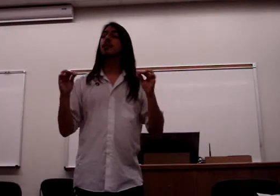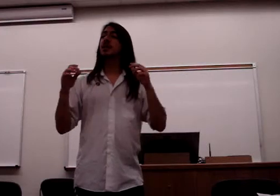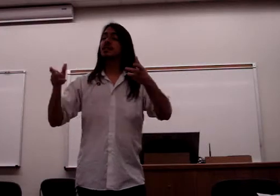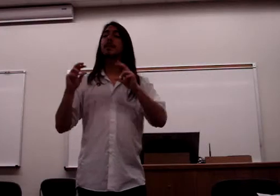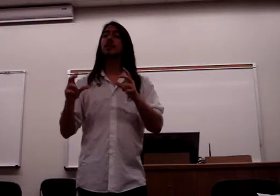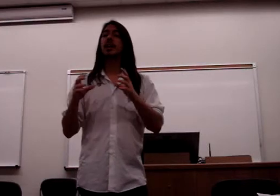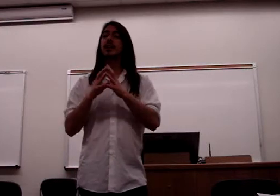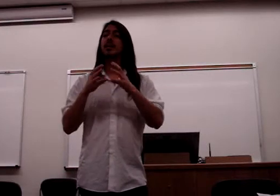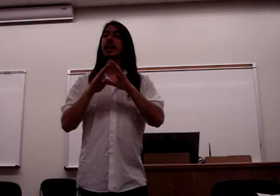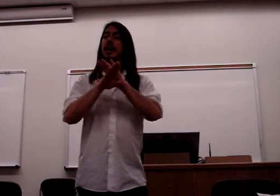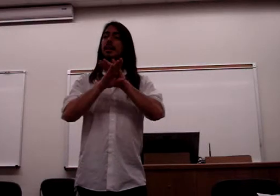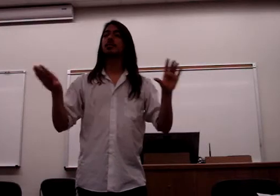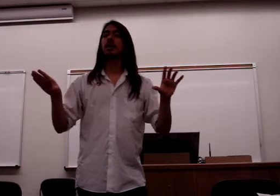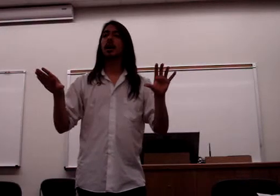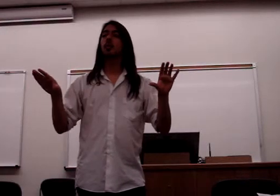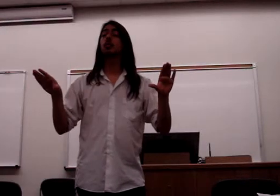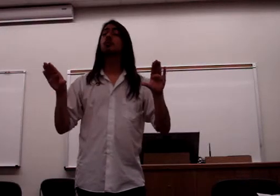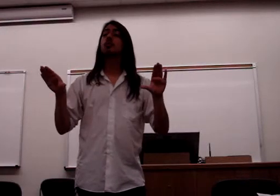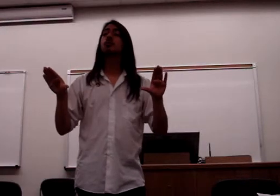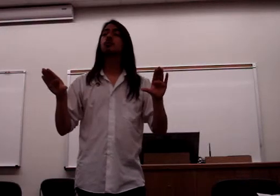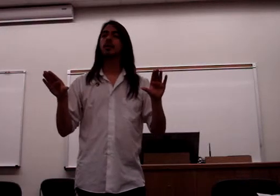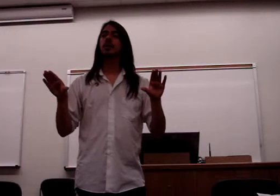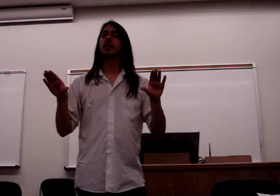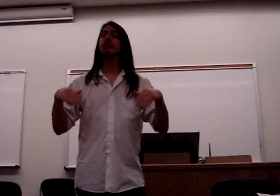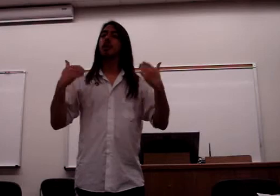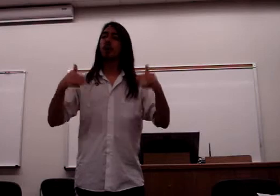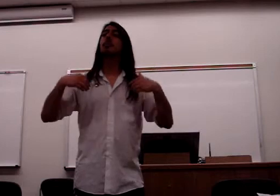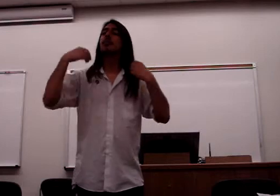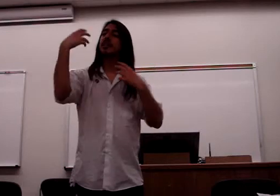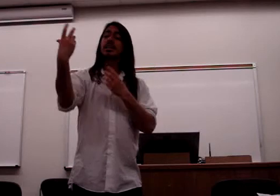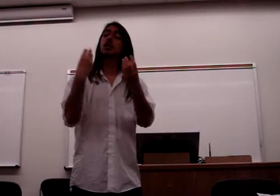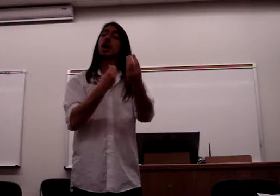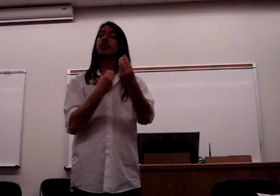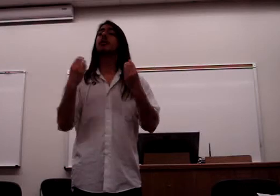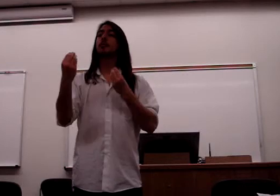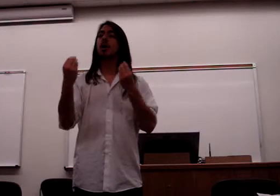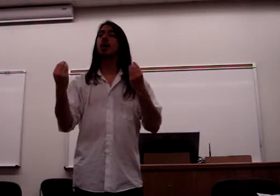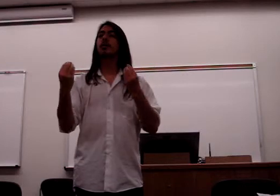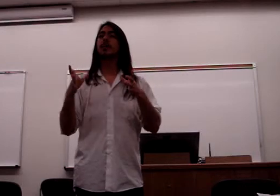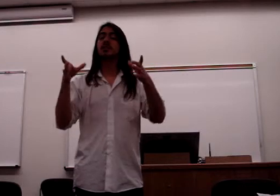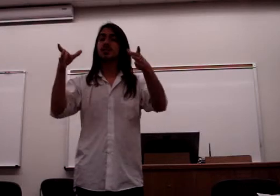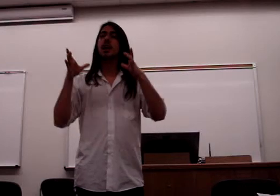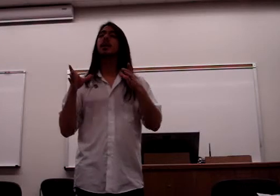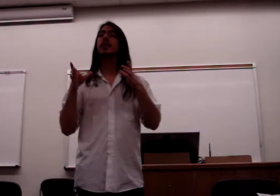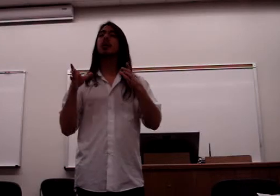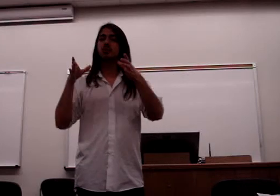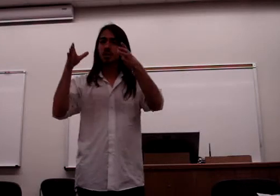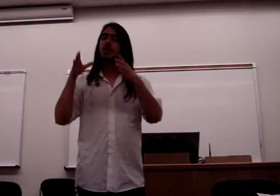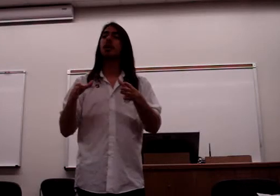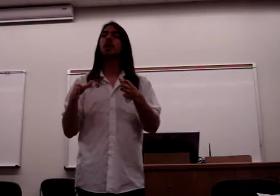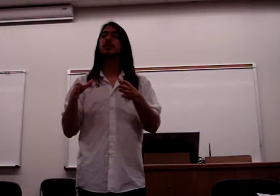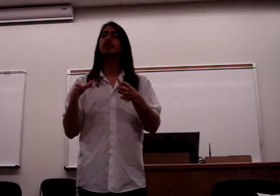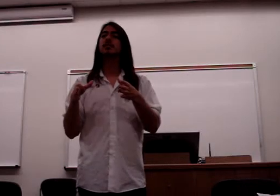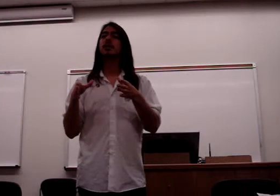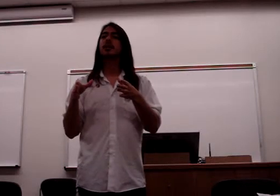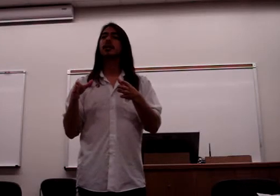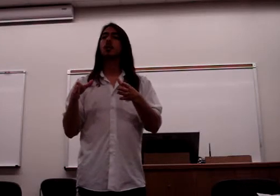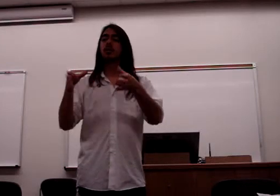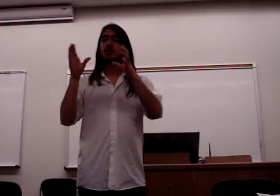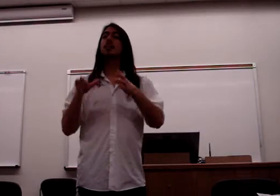be separated and removed from each other part, right? Because it's not about just the parts or the